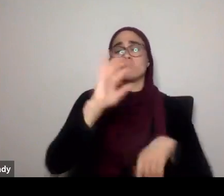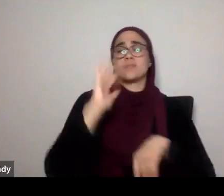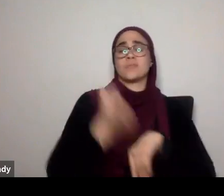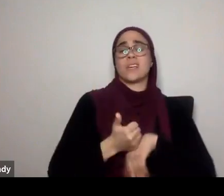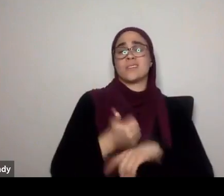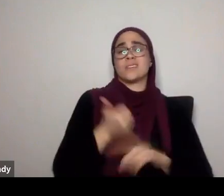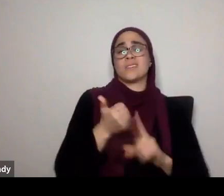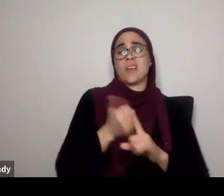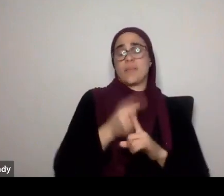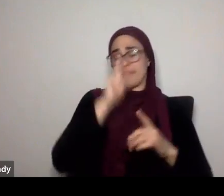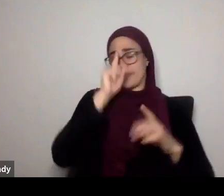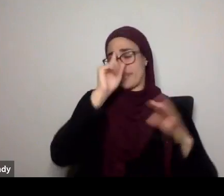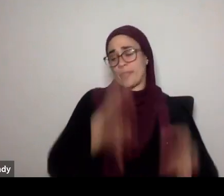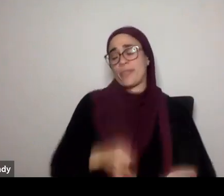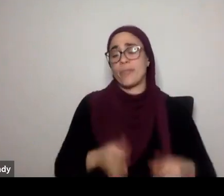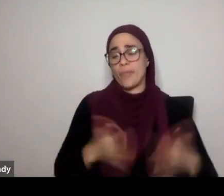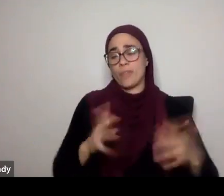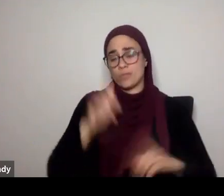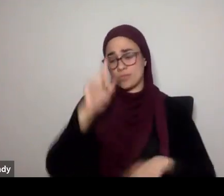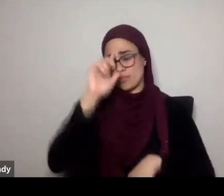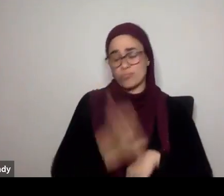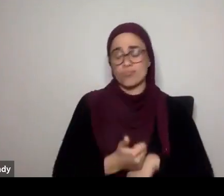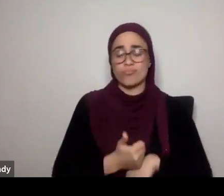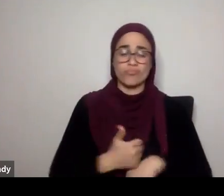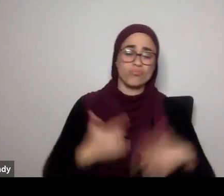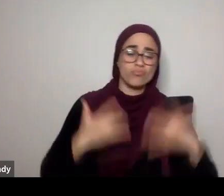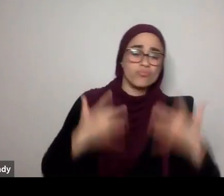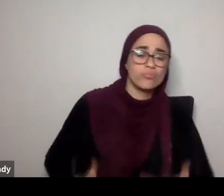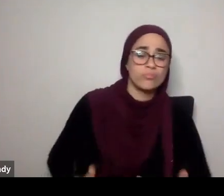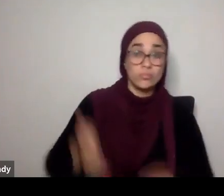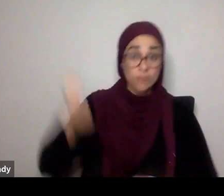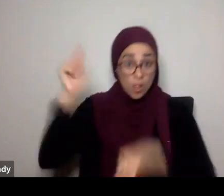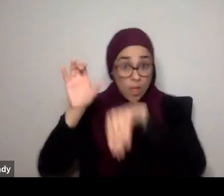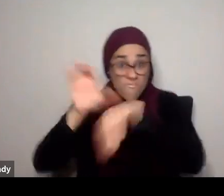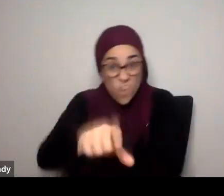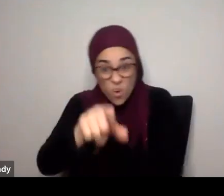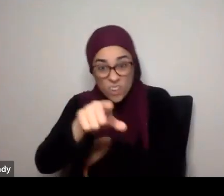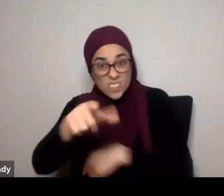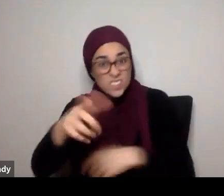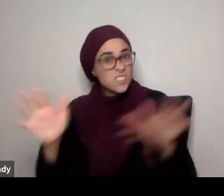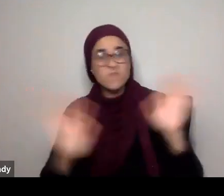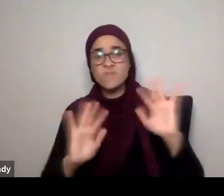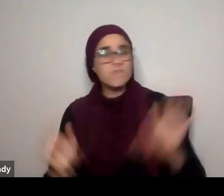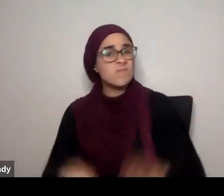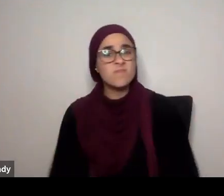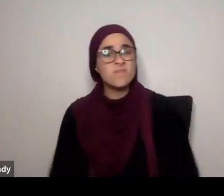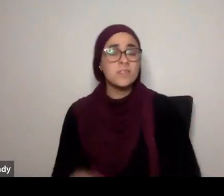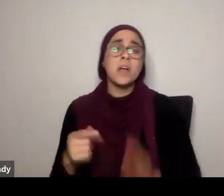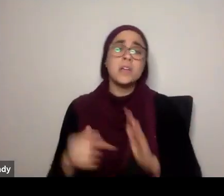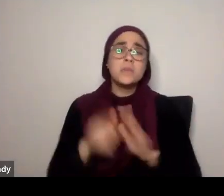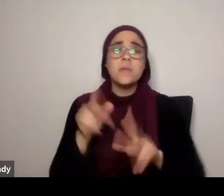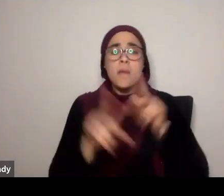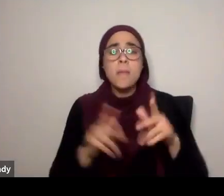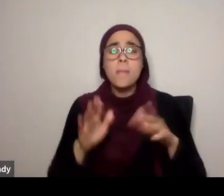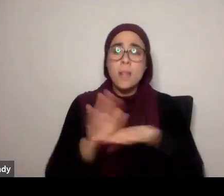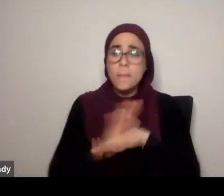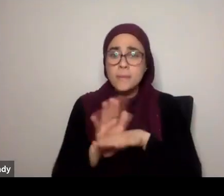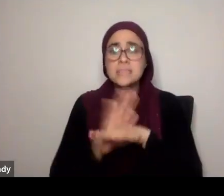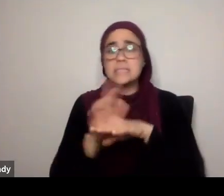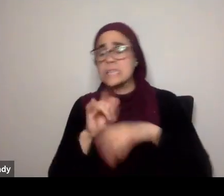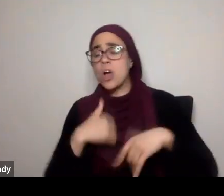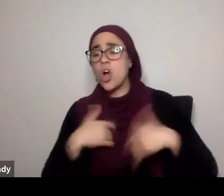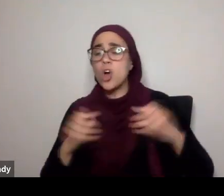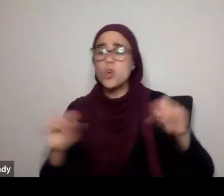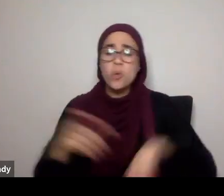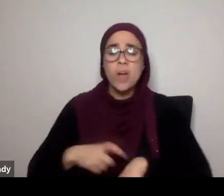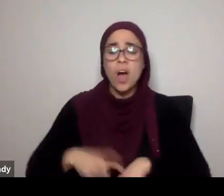with the hustle and bustle, they chose to ascribe, to that lifestyle, it wasn't forced upon them, you know we can say, I'm busy, I'm hustling, I'm trying to, but that's your decision, you